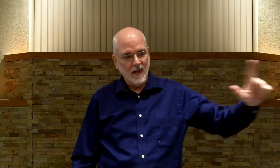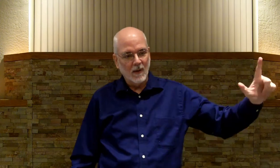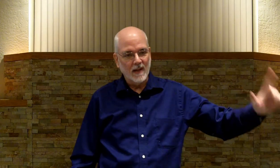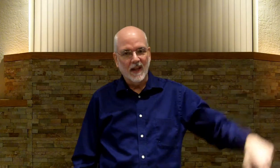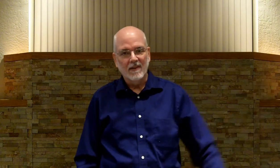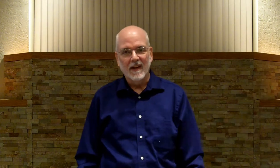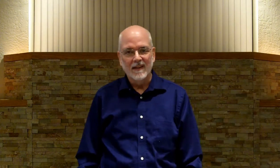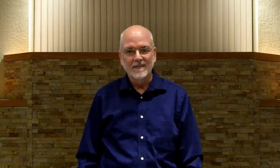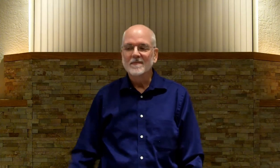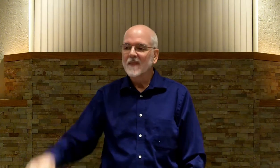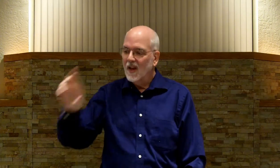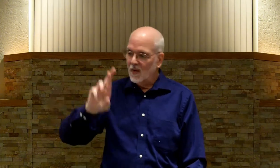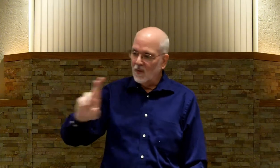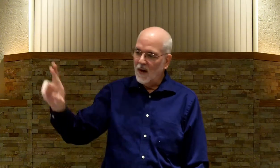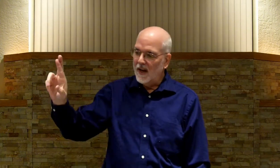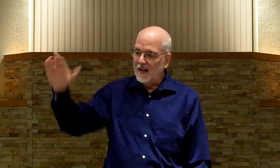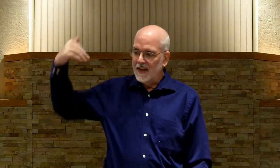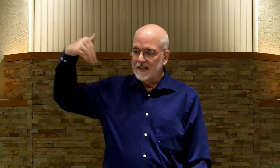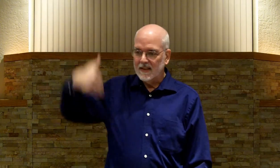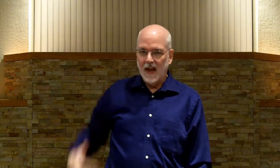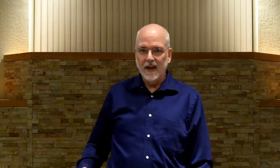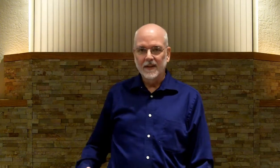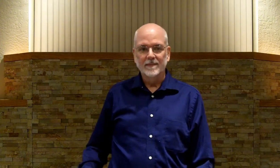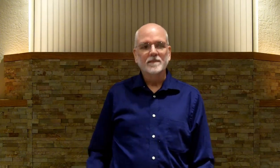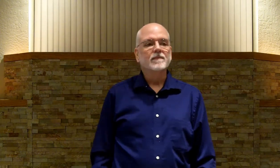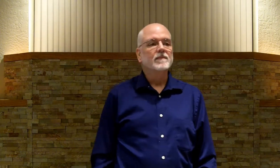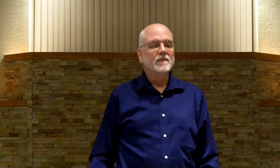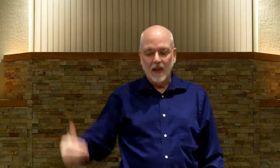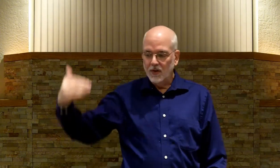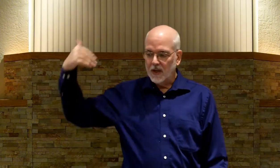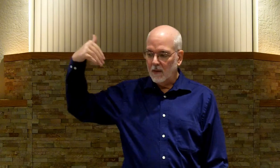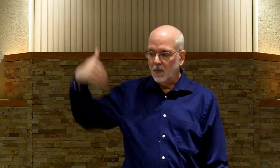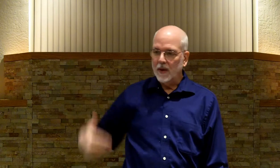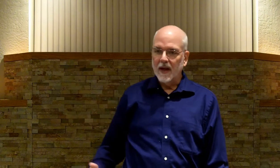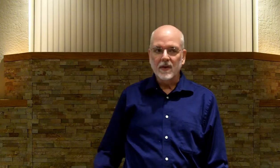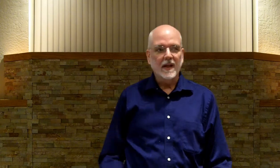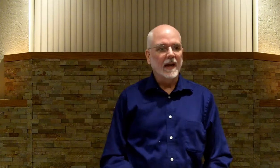Going that way. It's left handed. Right. Side. And you just kind of point down your side.